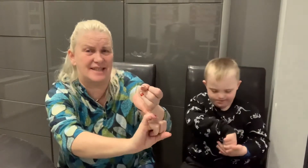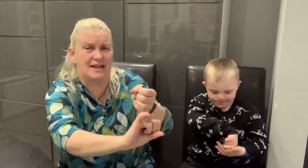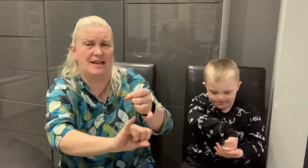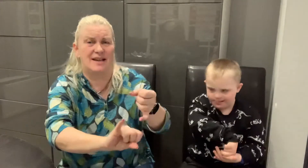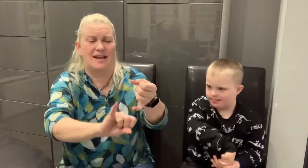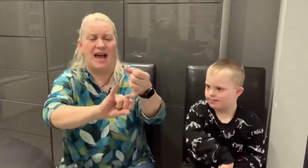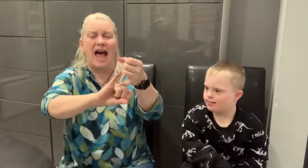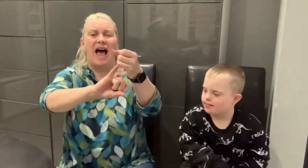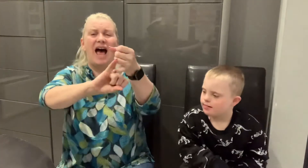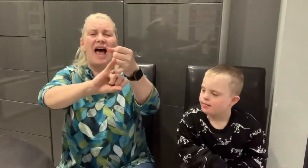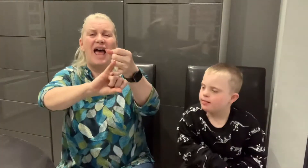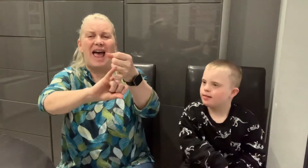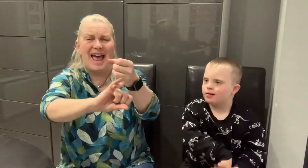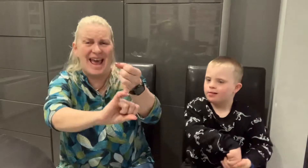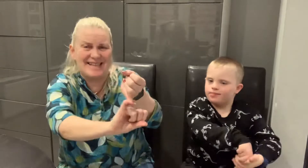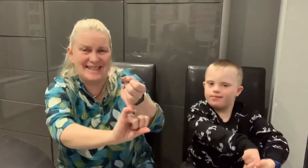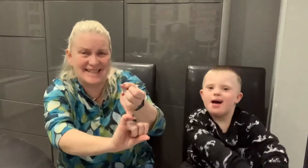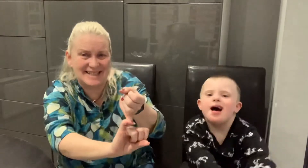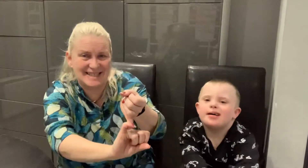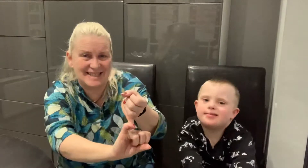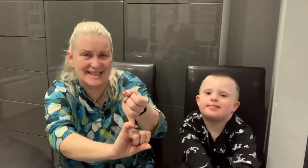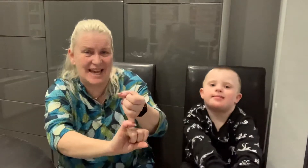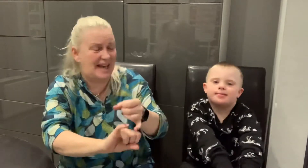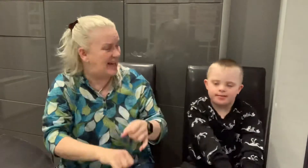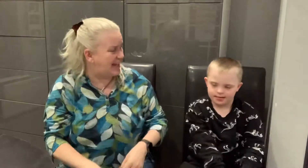S, S. Again?